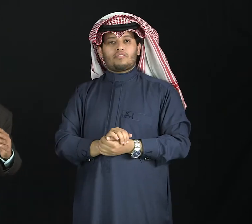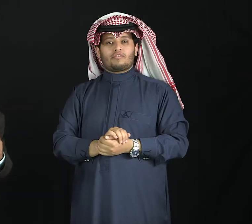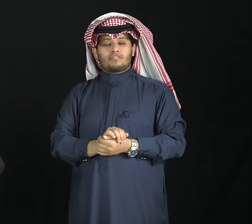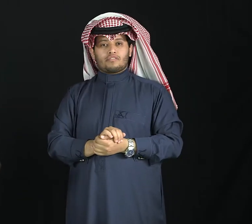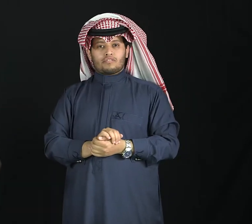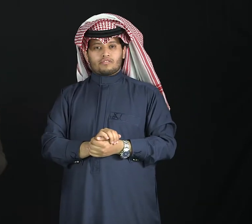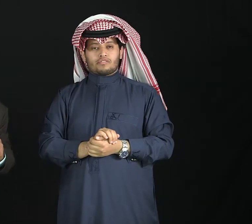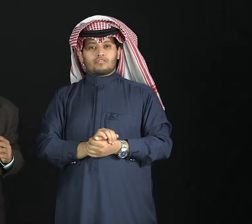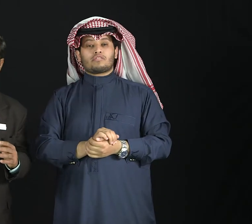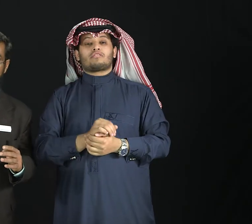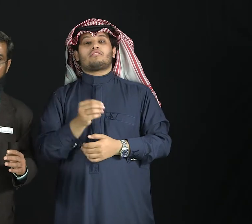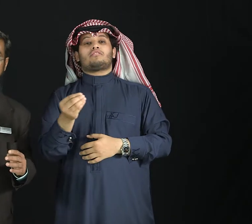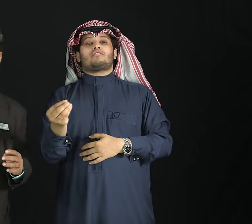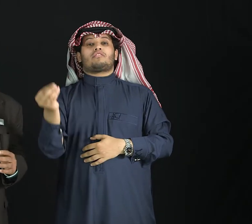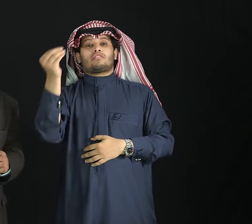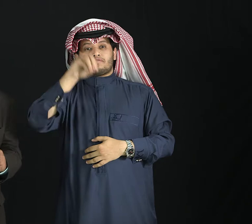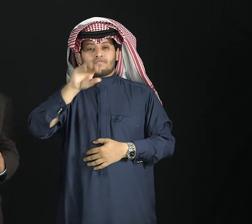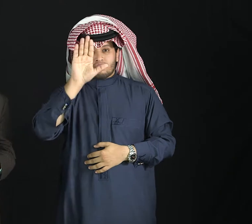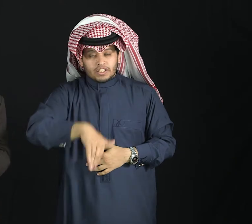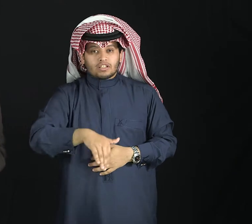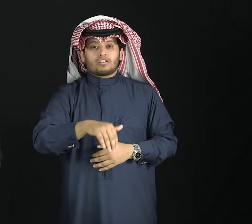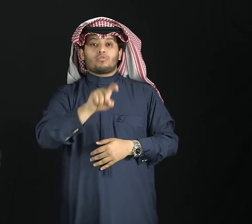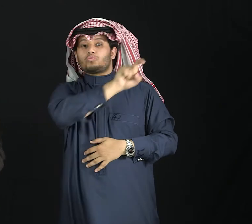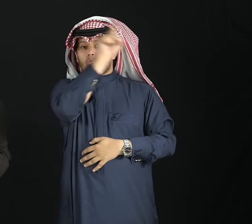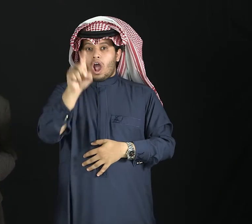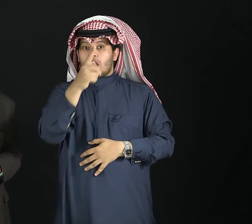And at the end, true and false.